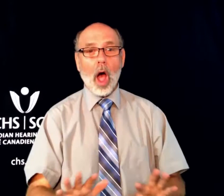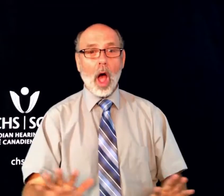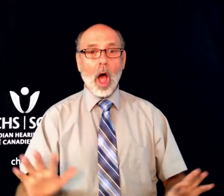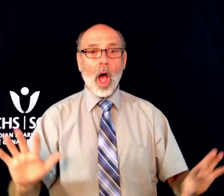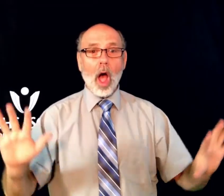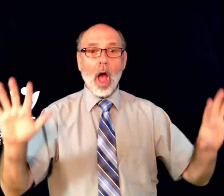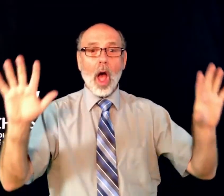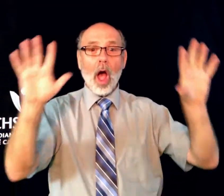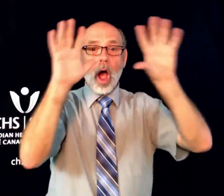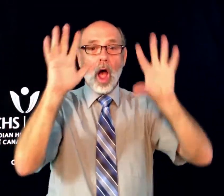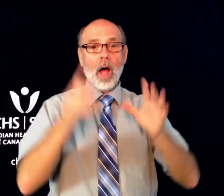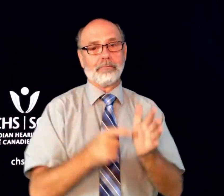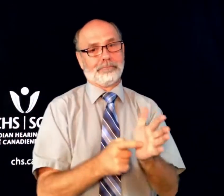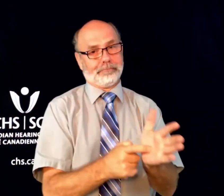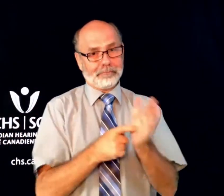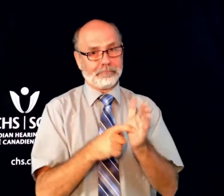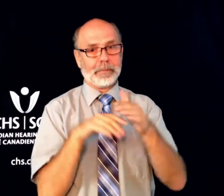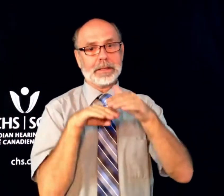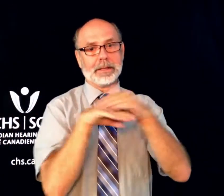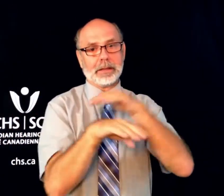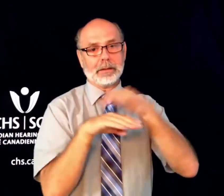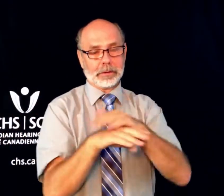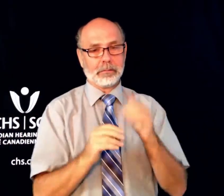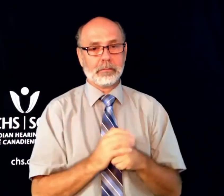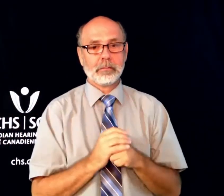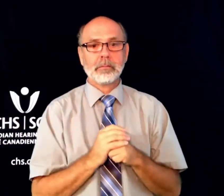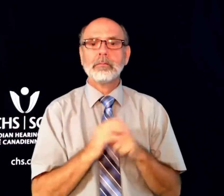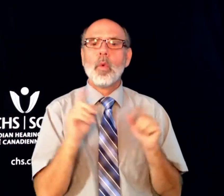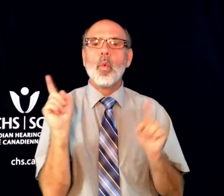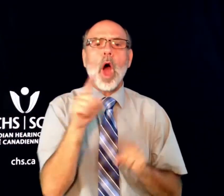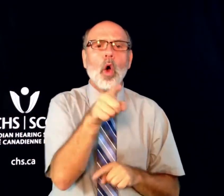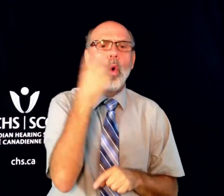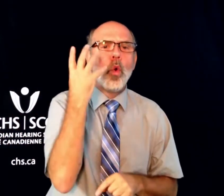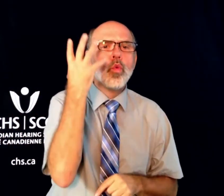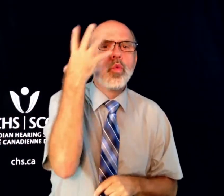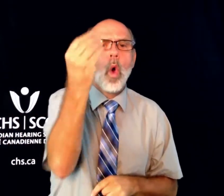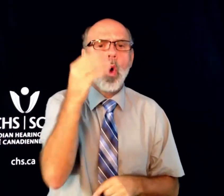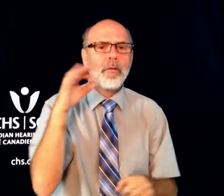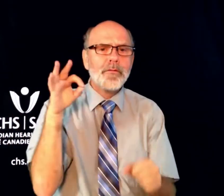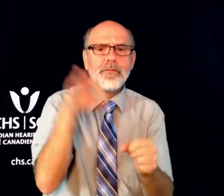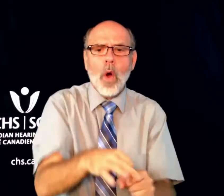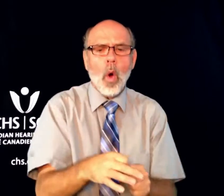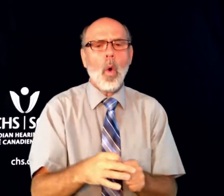Elections in Ontario, throughout the province, require accessibility.